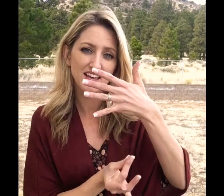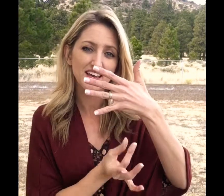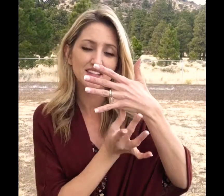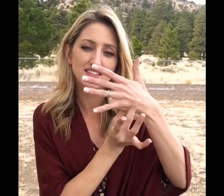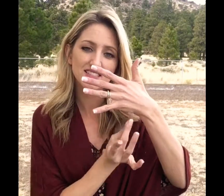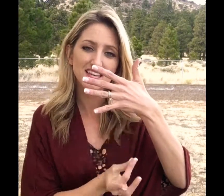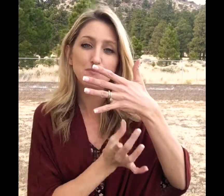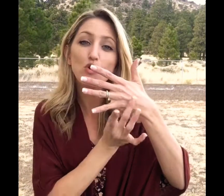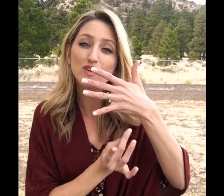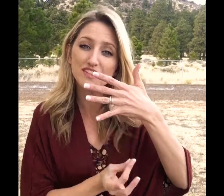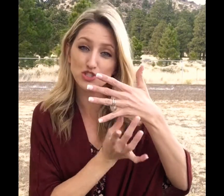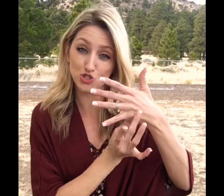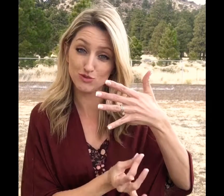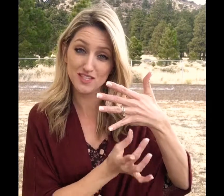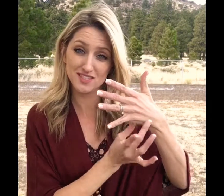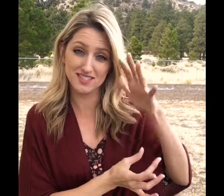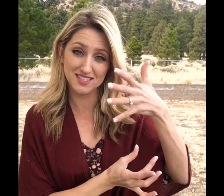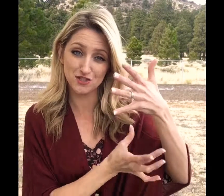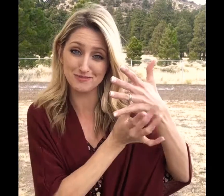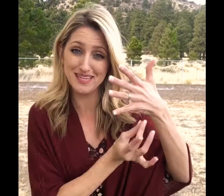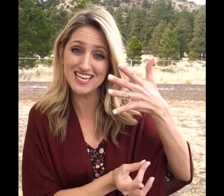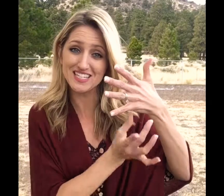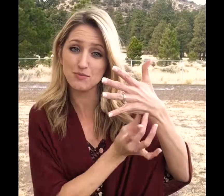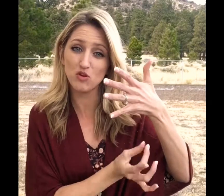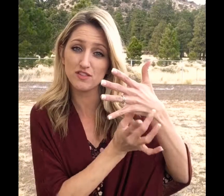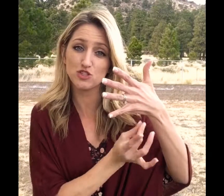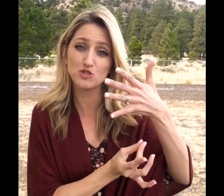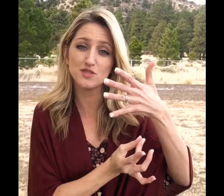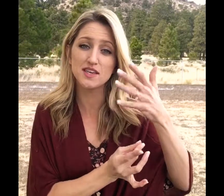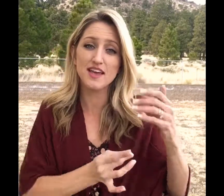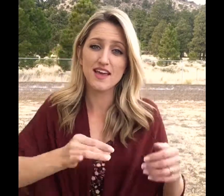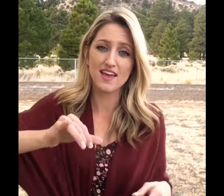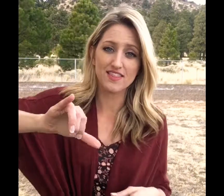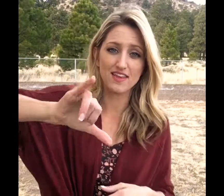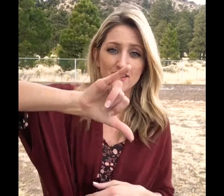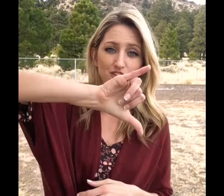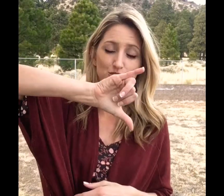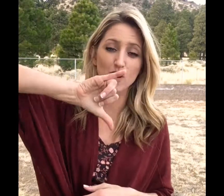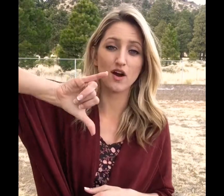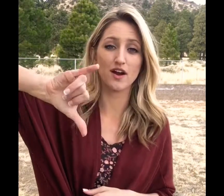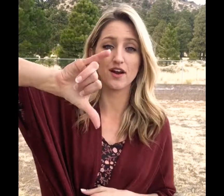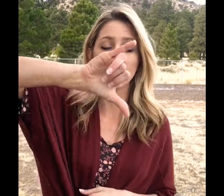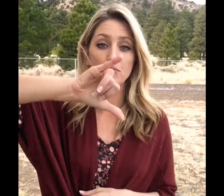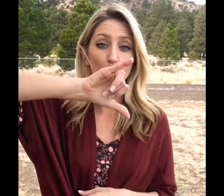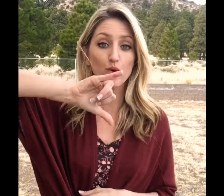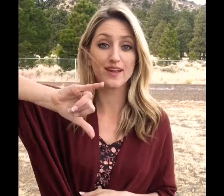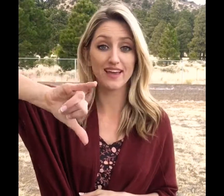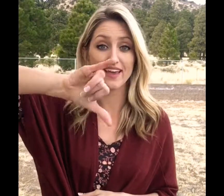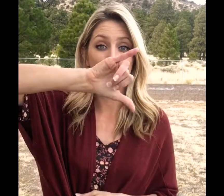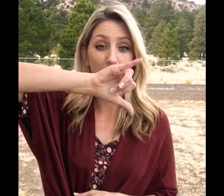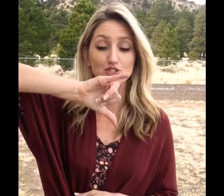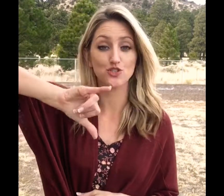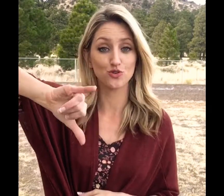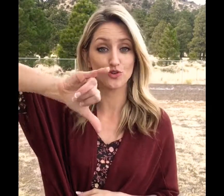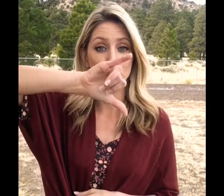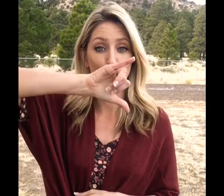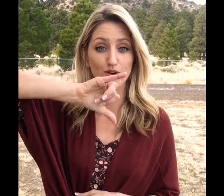it's like pulling the juices. This is your meat and it's pulling the juice and then you are pouring it onto your